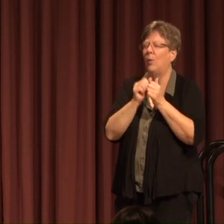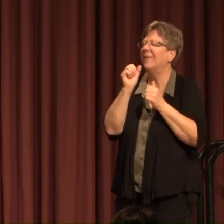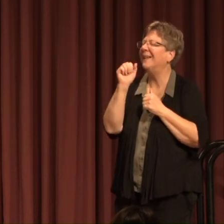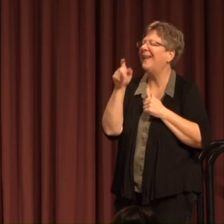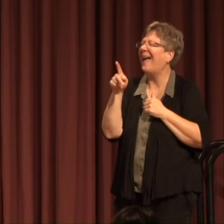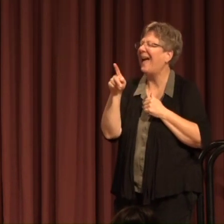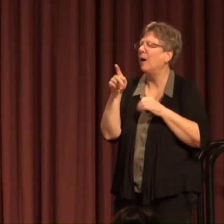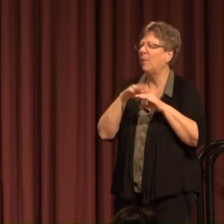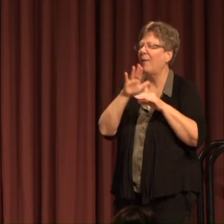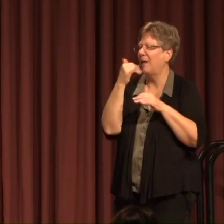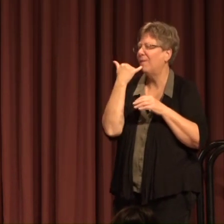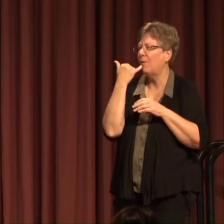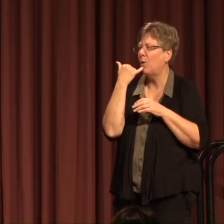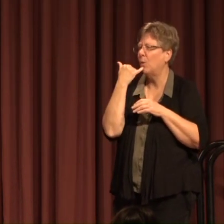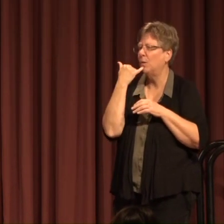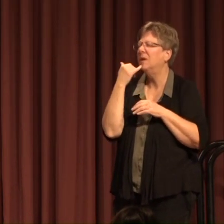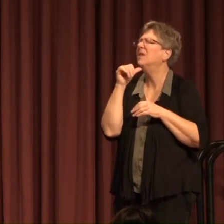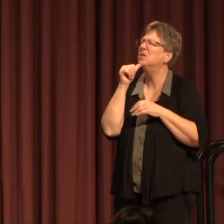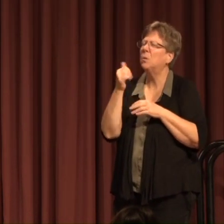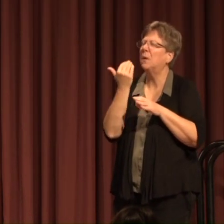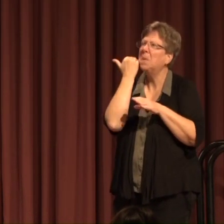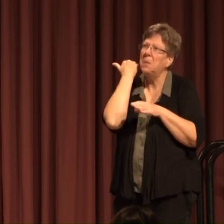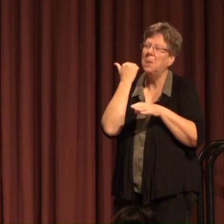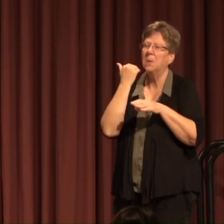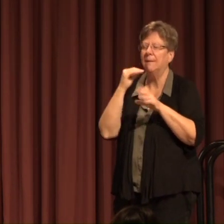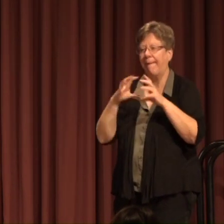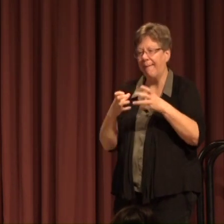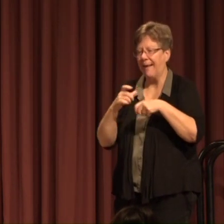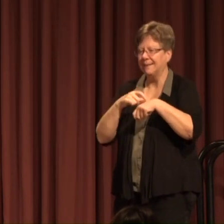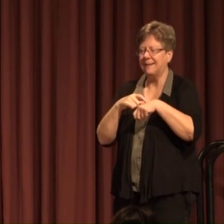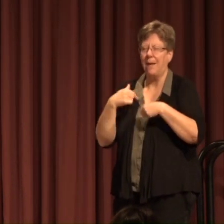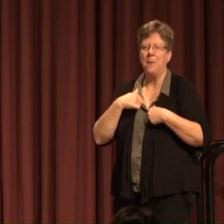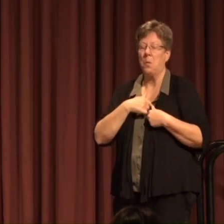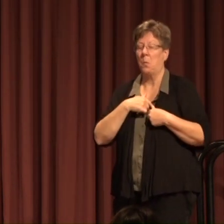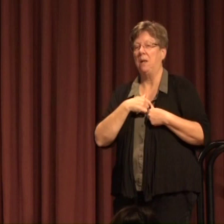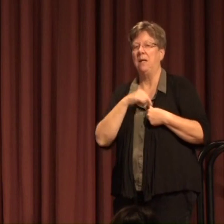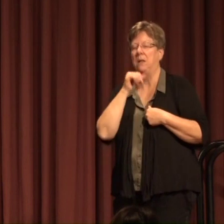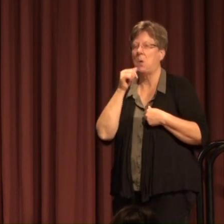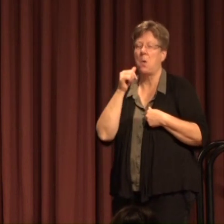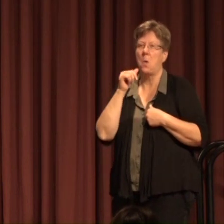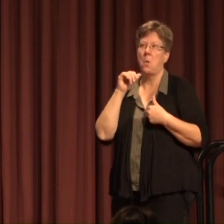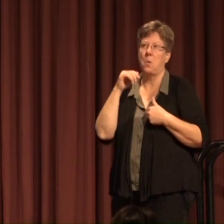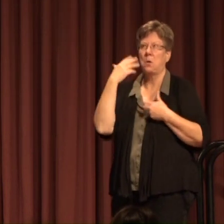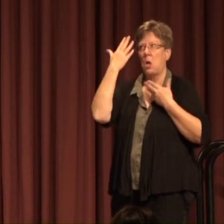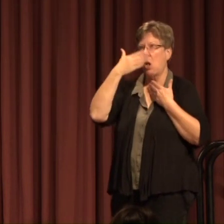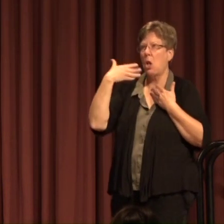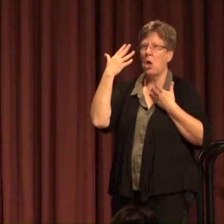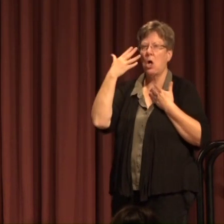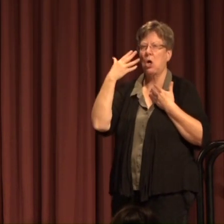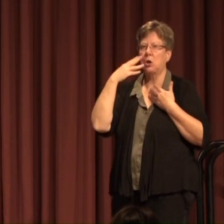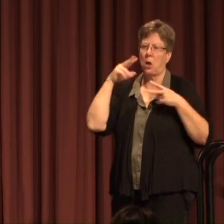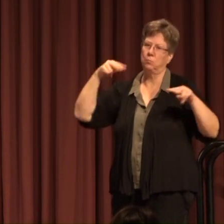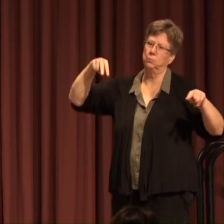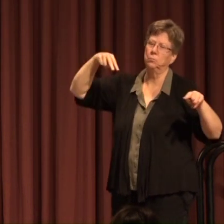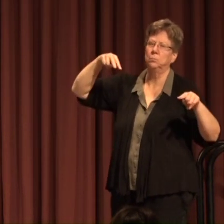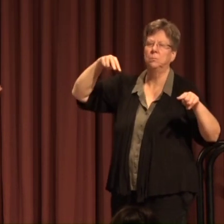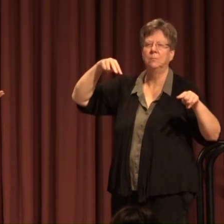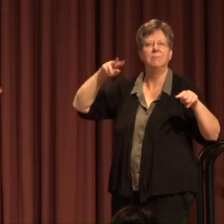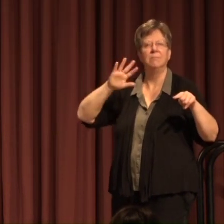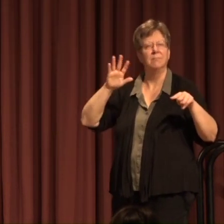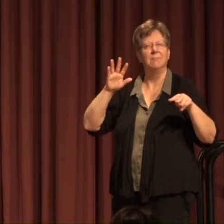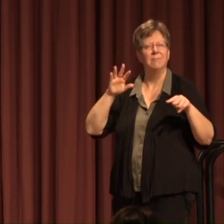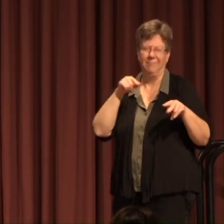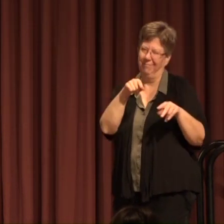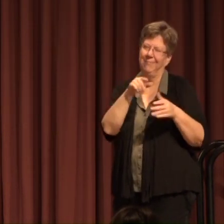it's not Taking valuable class time And that we don't appear As if we are Intrusive chaperones They're